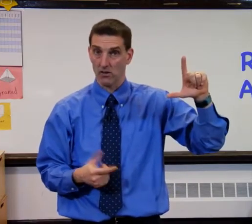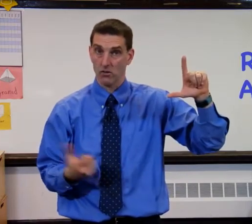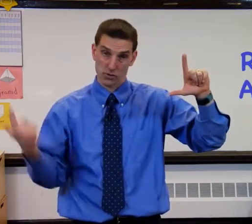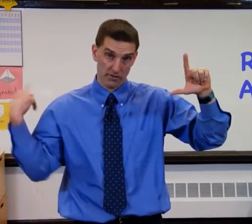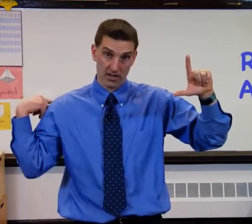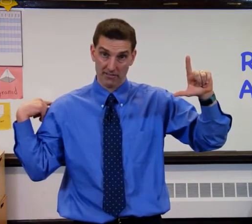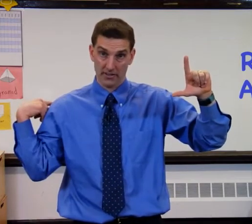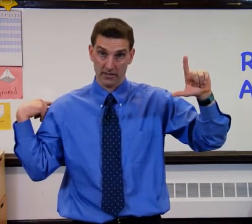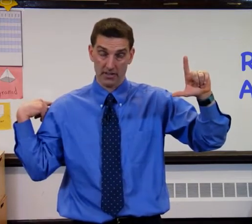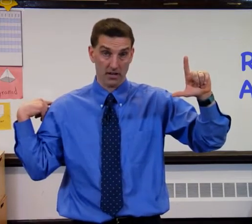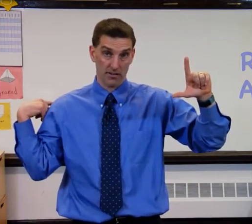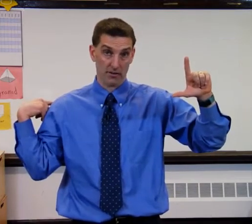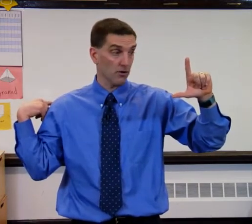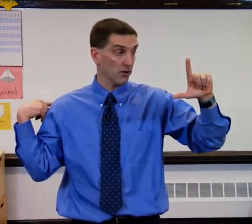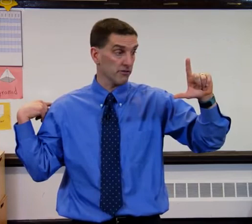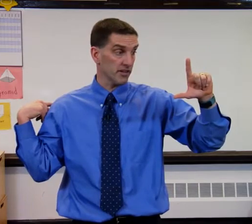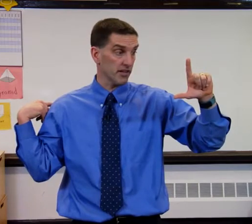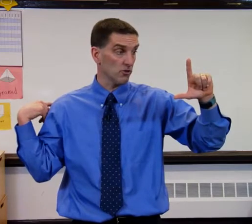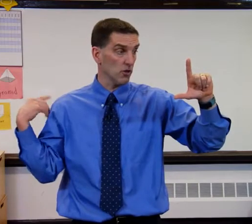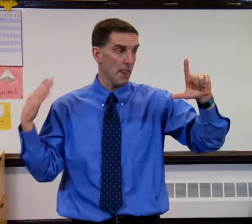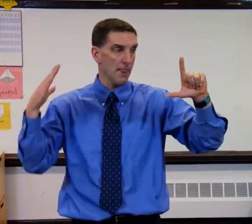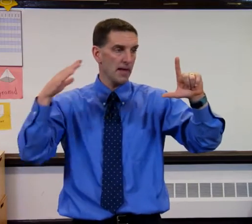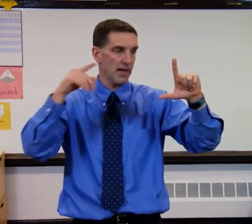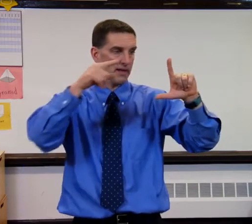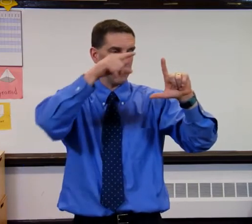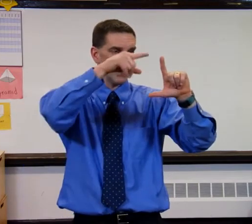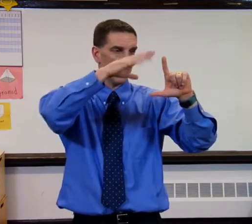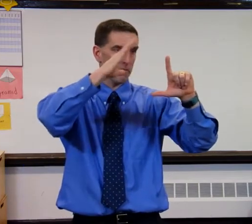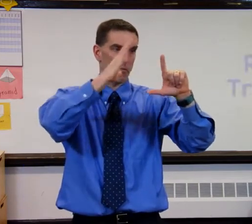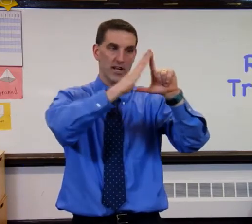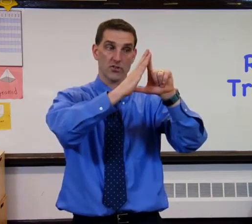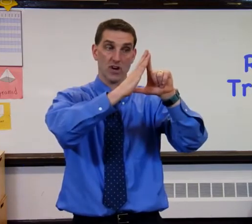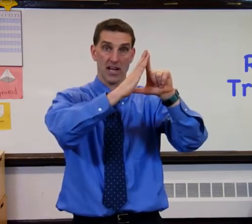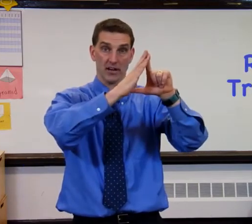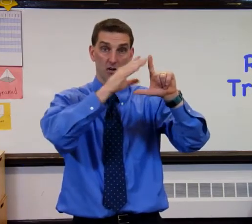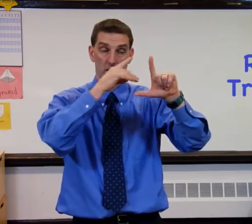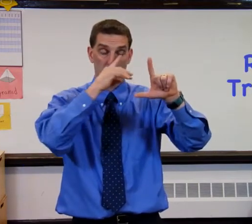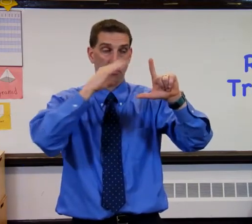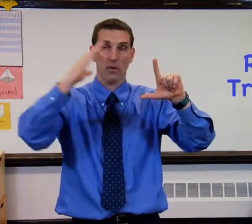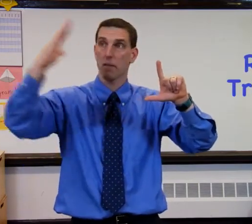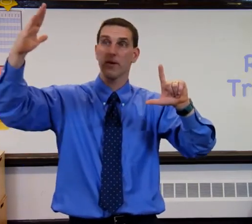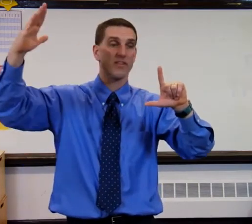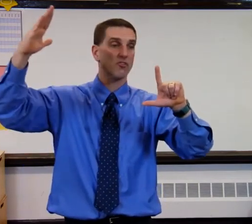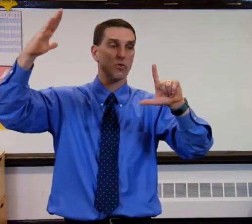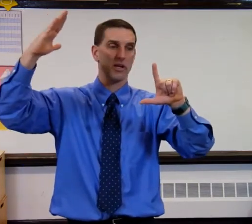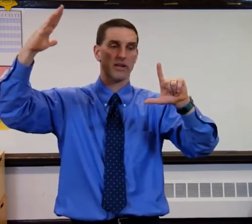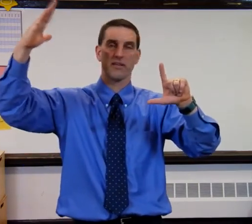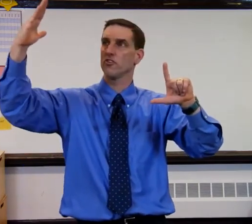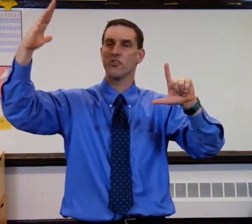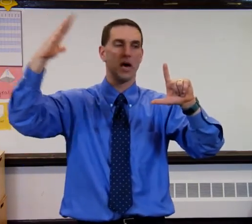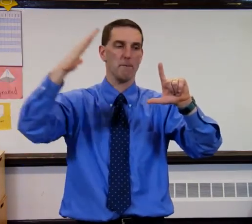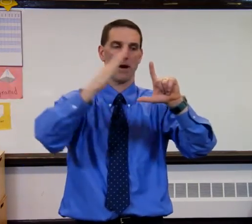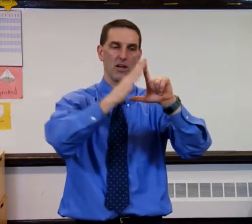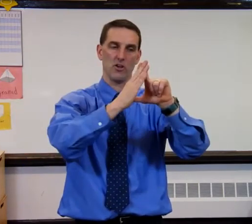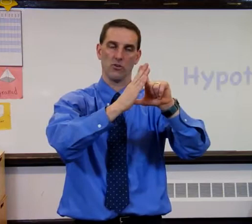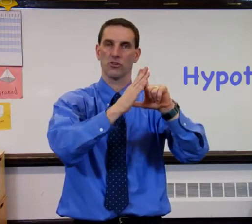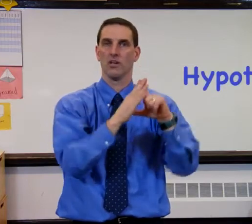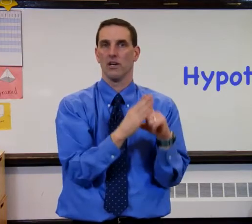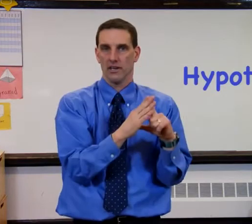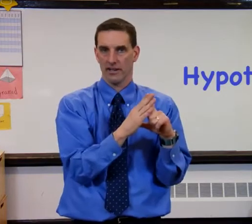which we've covered in the other earlier videos, and the right triangle. But when I bring this one in, this is the hypotenuse. And I